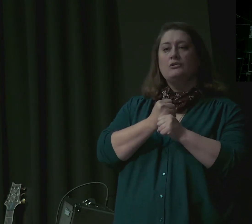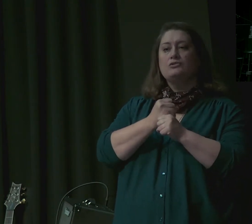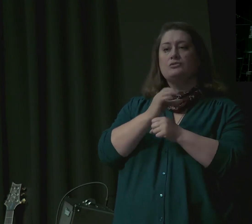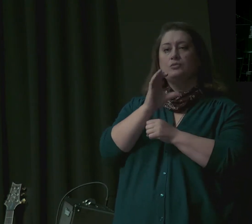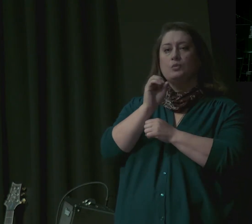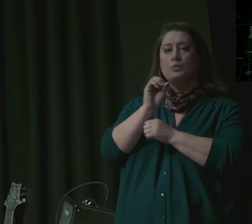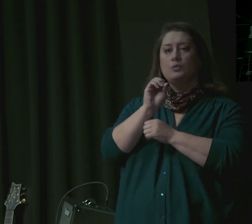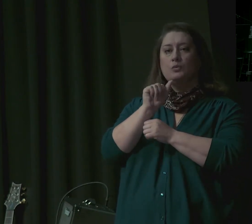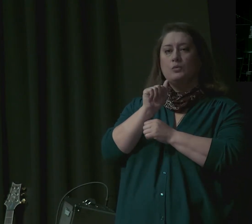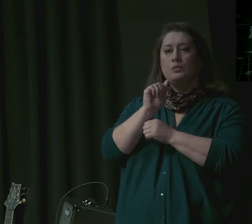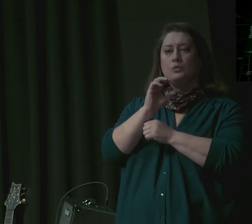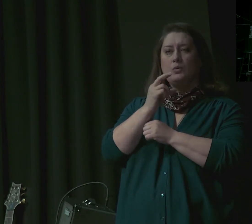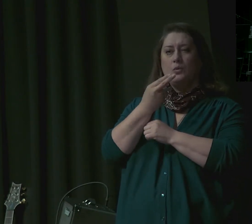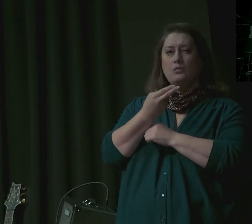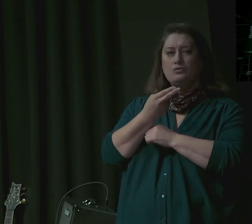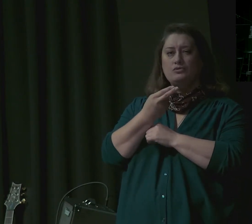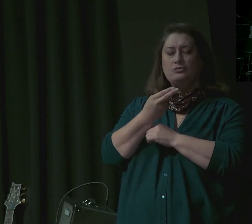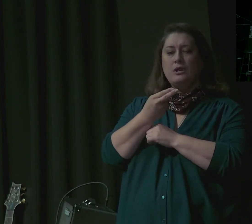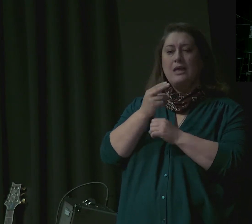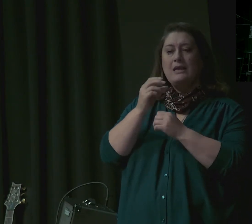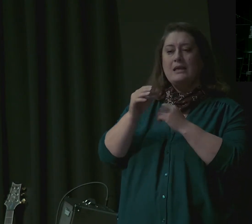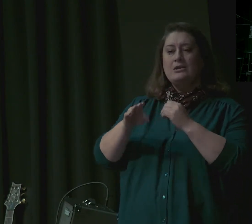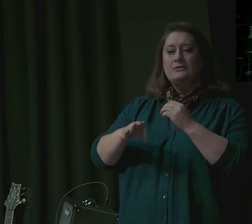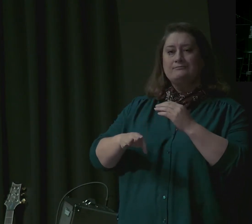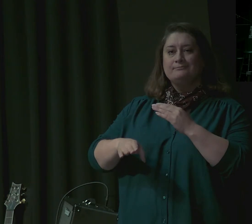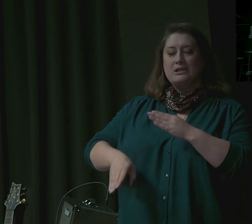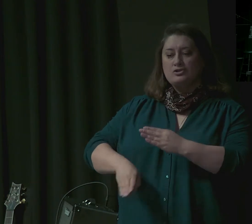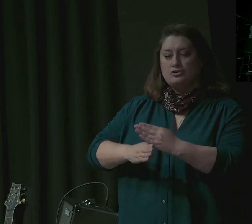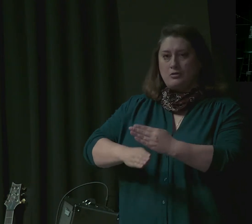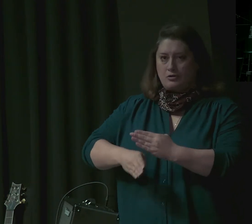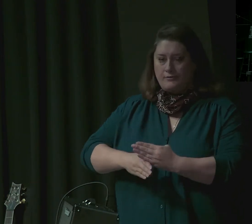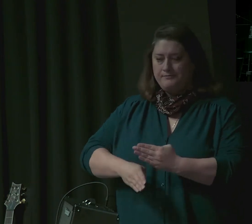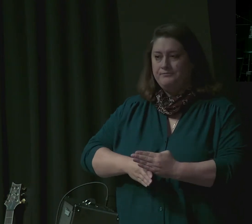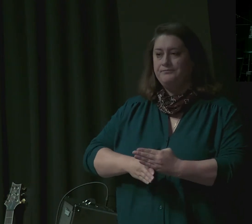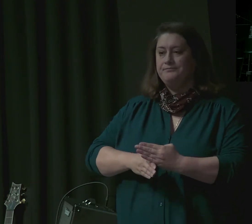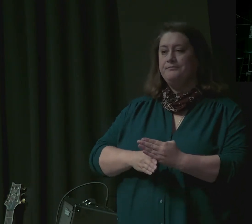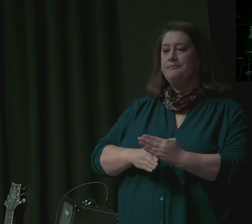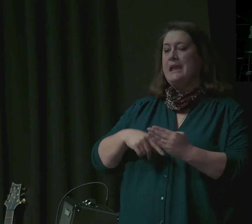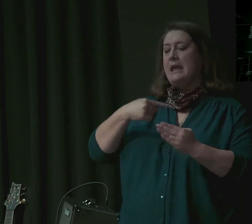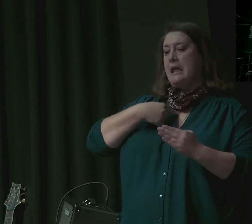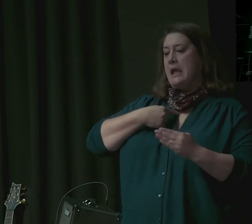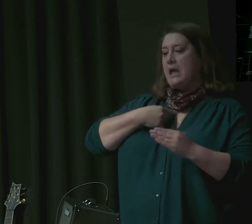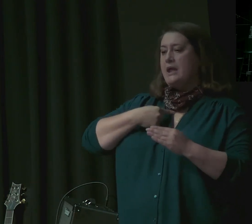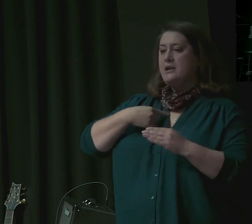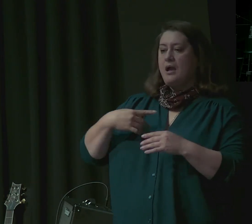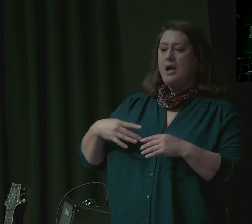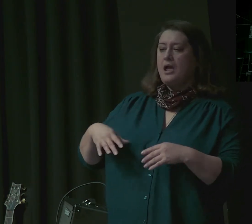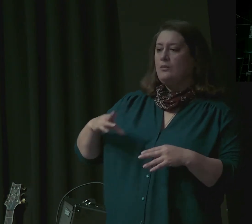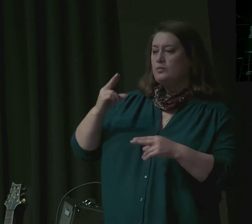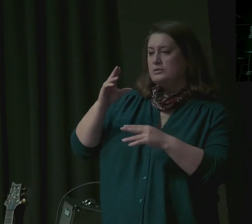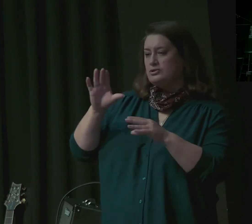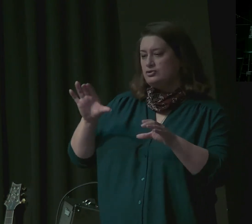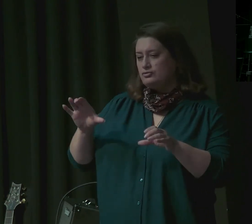We ran them through mental drills designed to test their ability to withstand